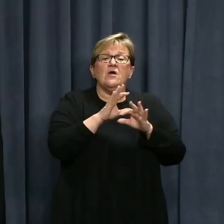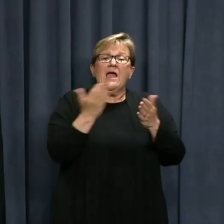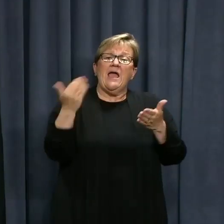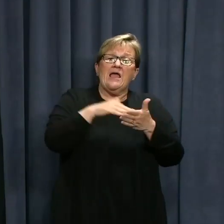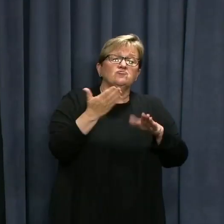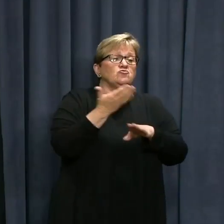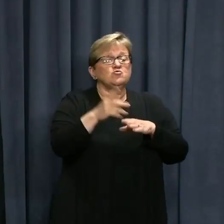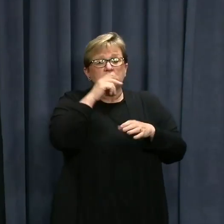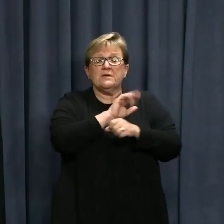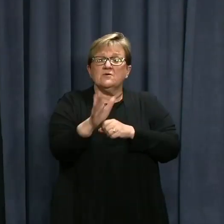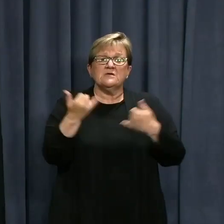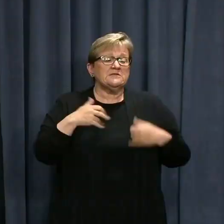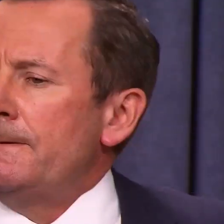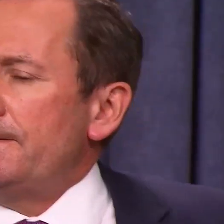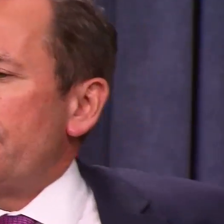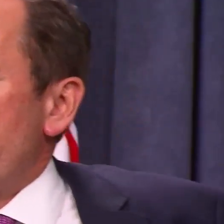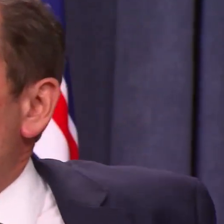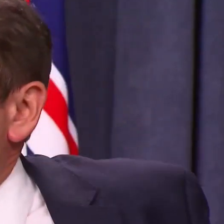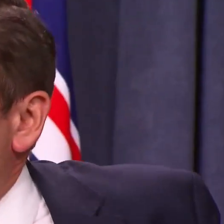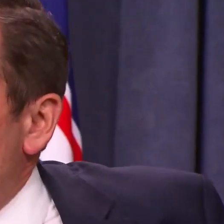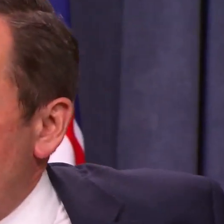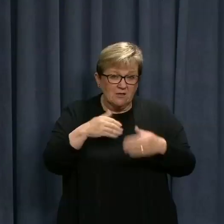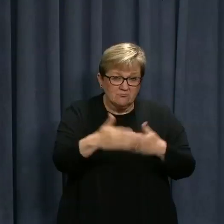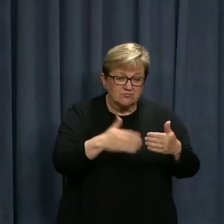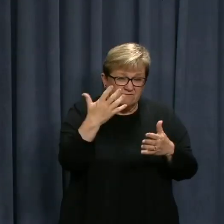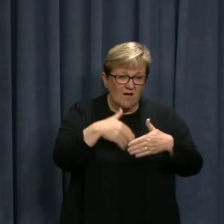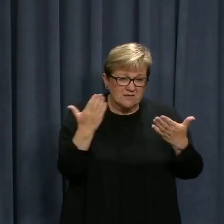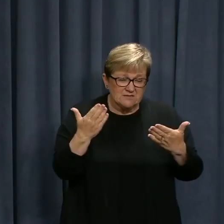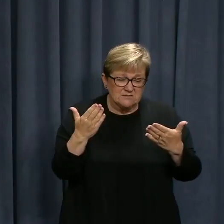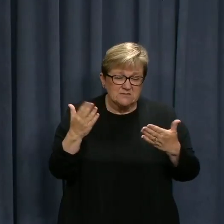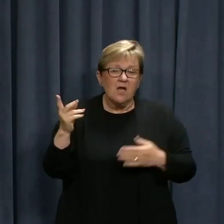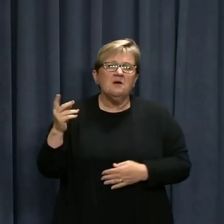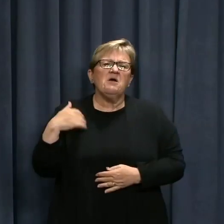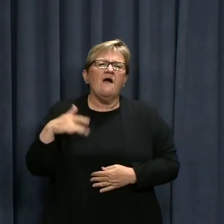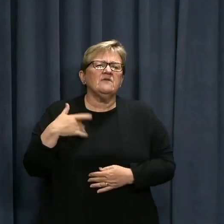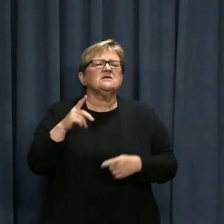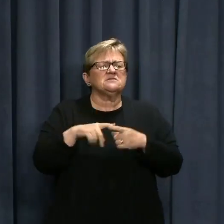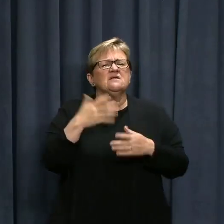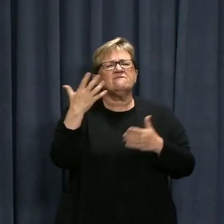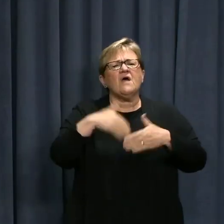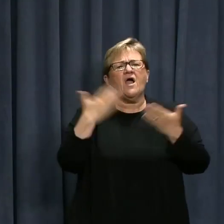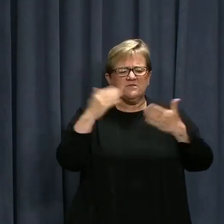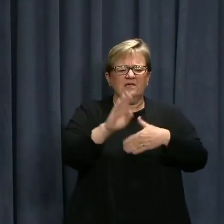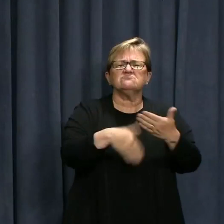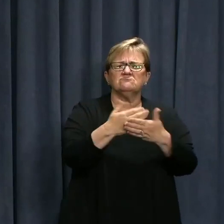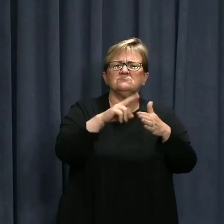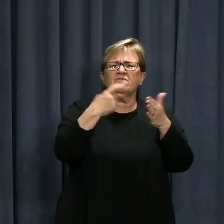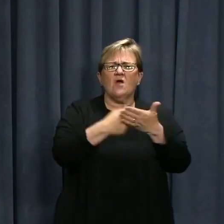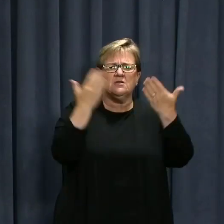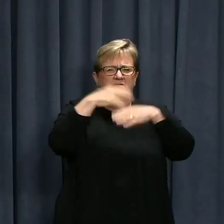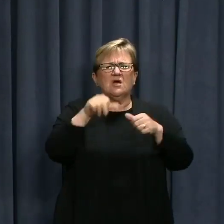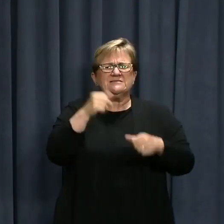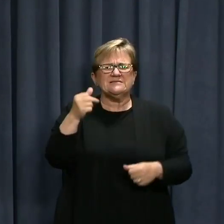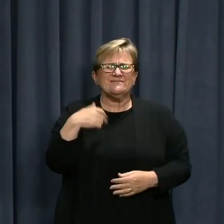new local cases of COVID-19. Then the bad. My expectation is it will go the full five days. I